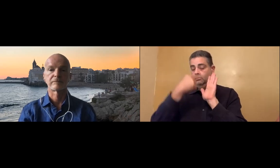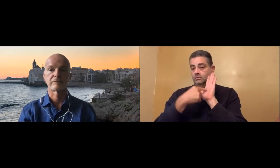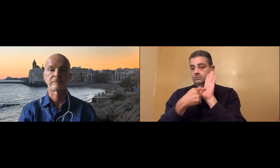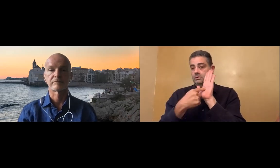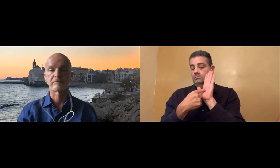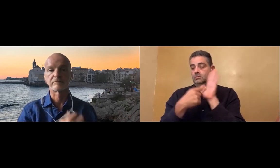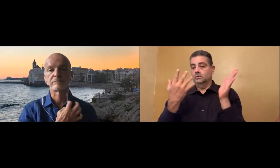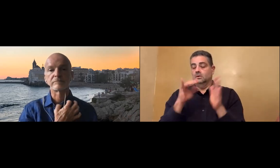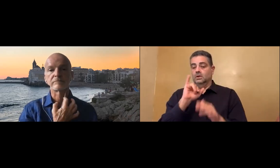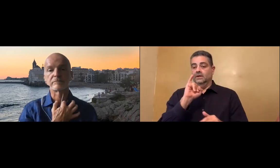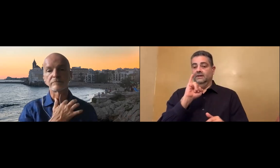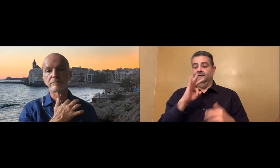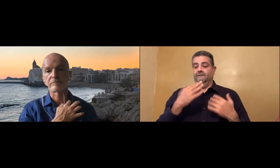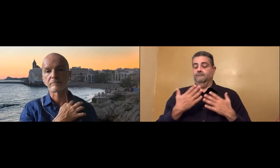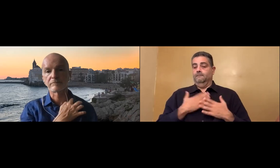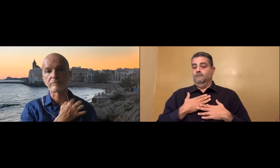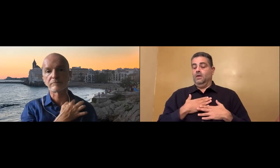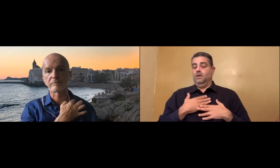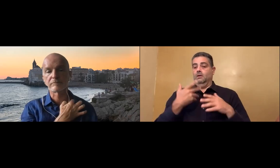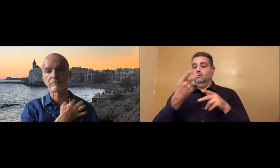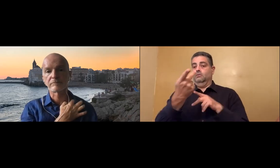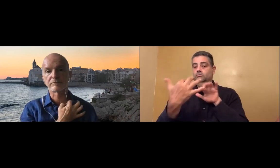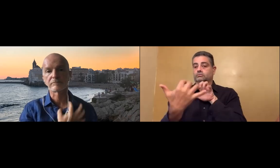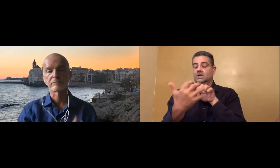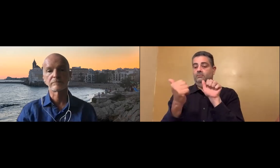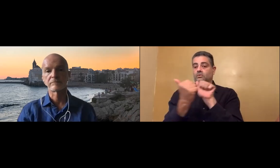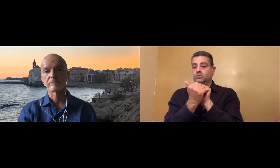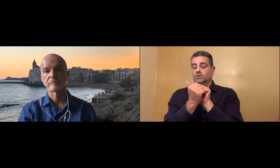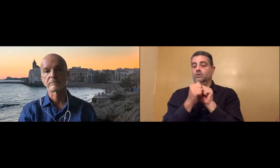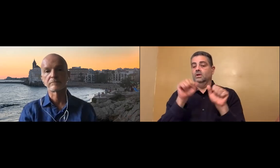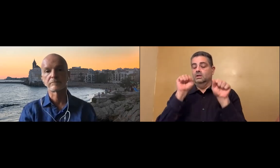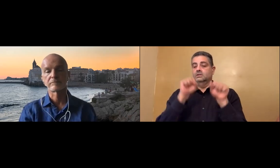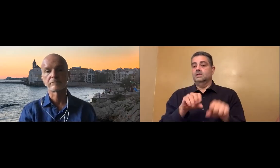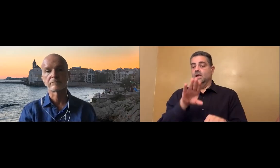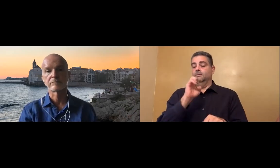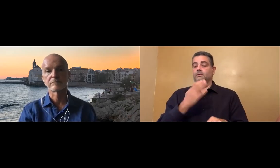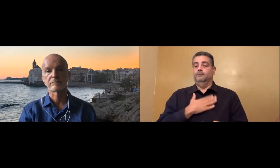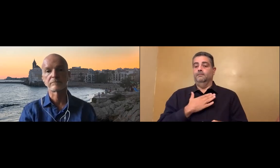And that can be on both sides of the conversation. We're going to switch interpreters now.